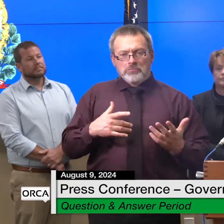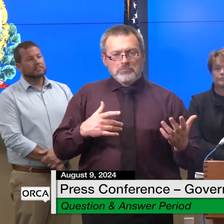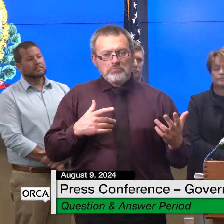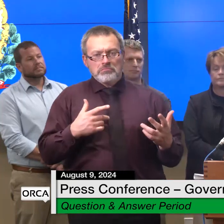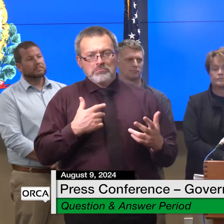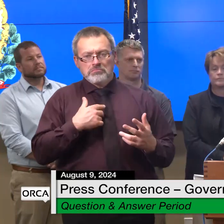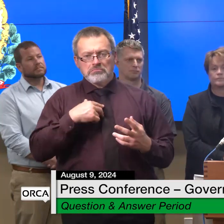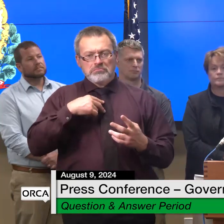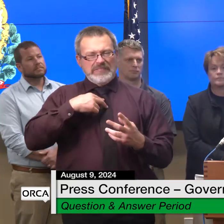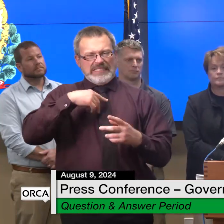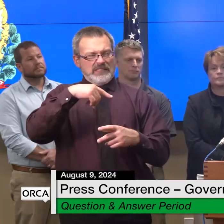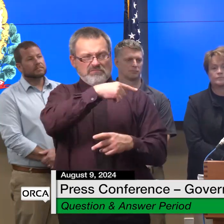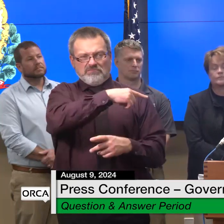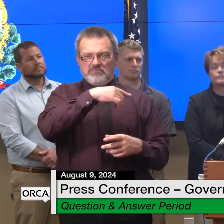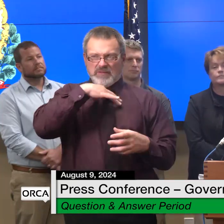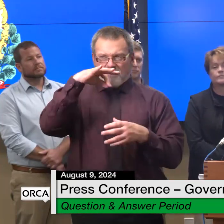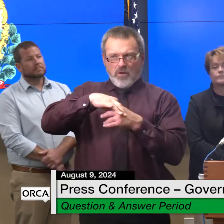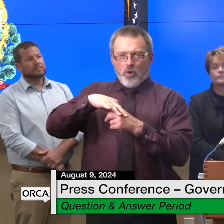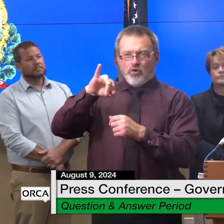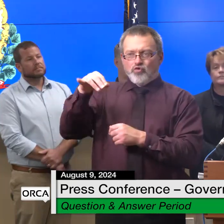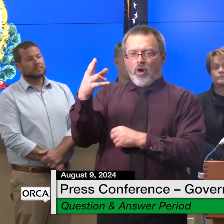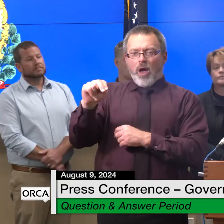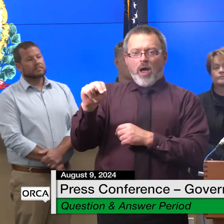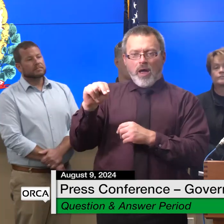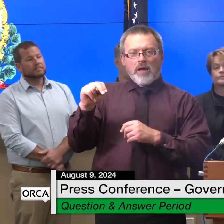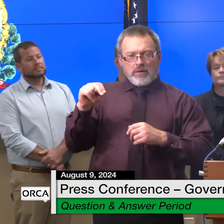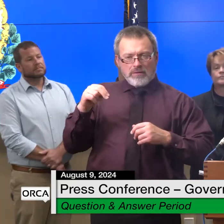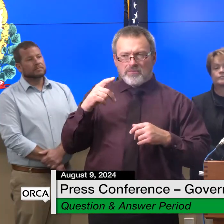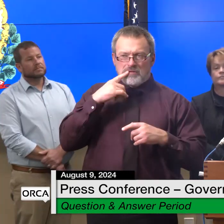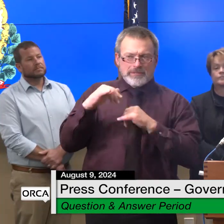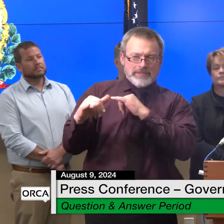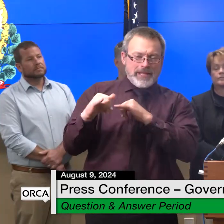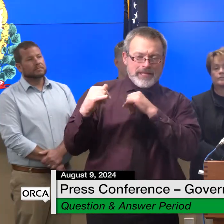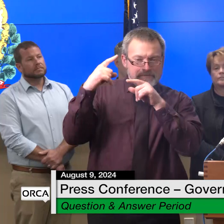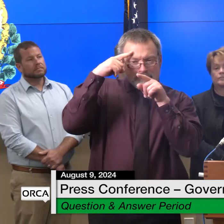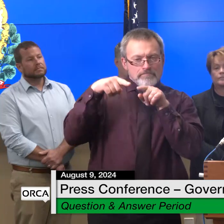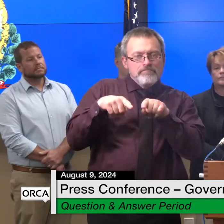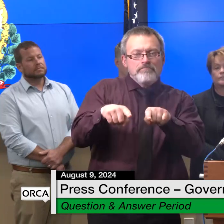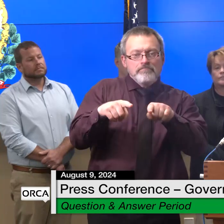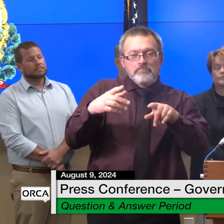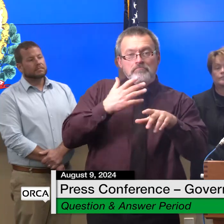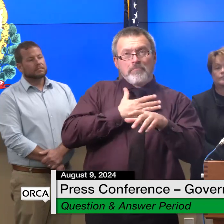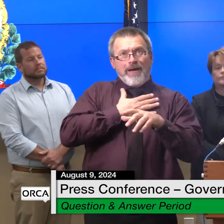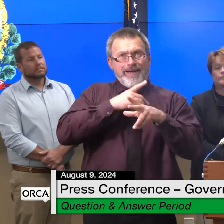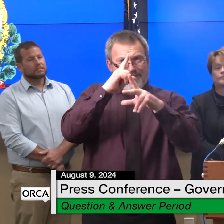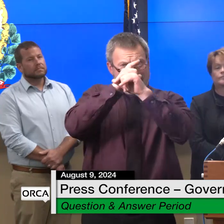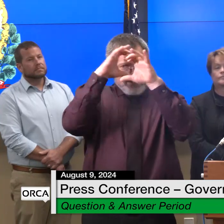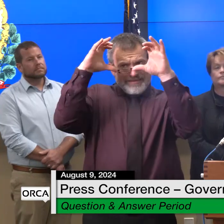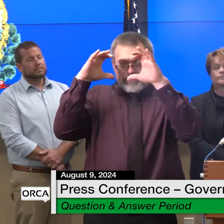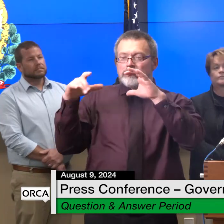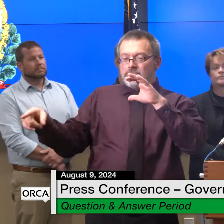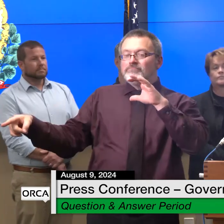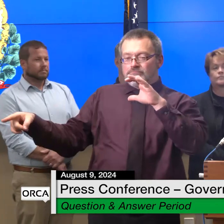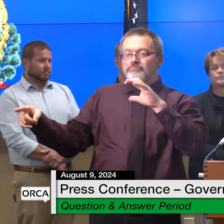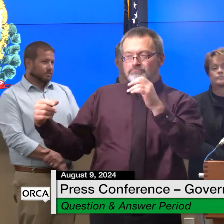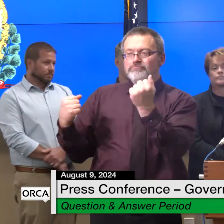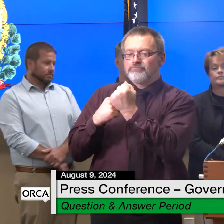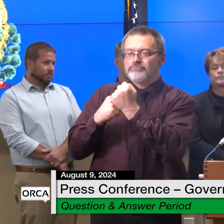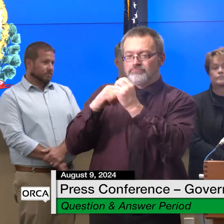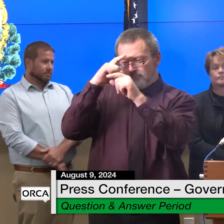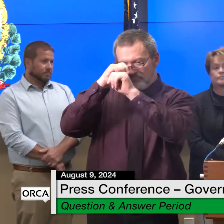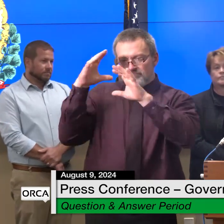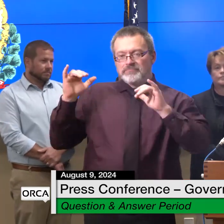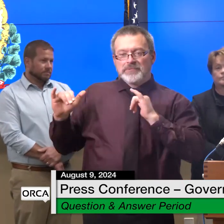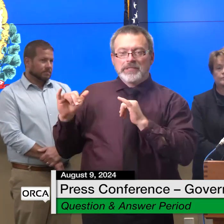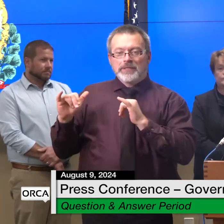i think he more aligns with uh what my thoughts are my vision and uh and my outlook so um but it